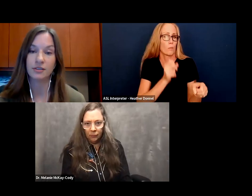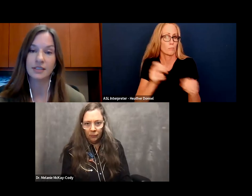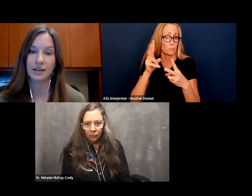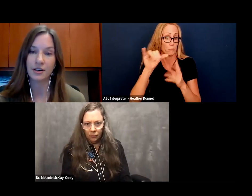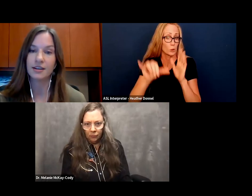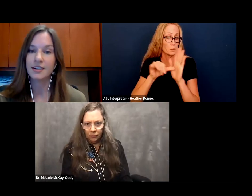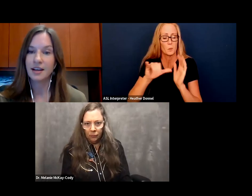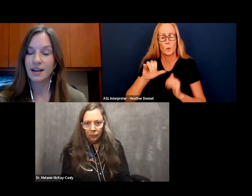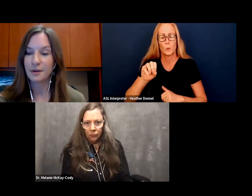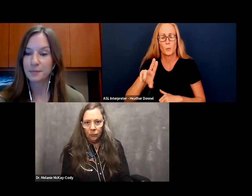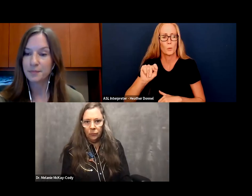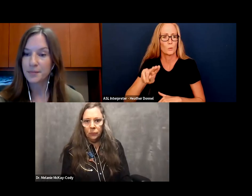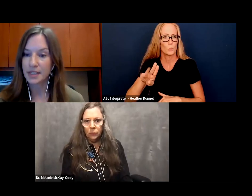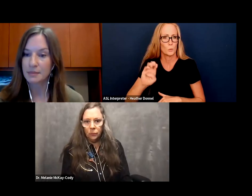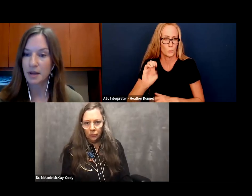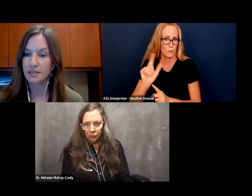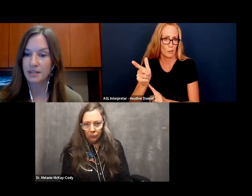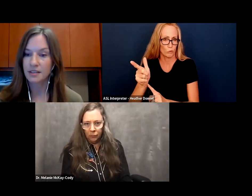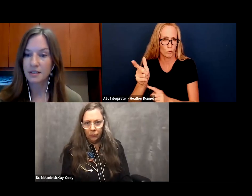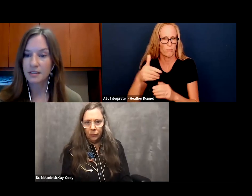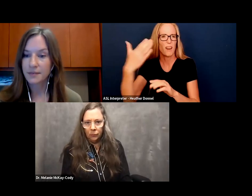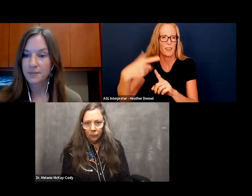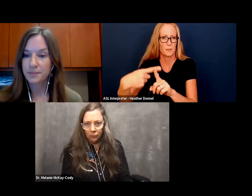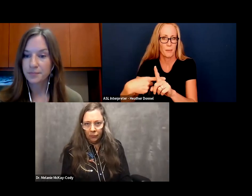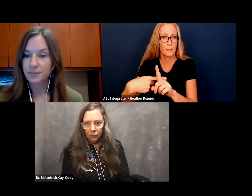channel later next month.